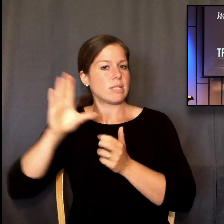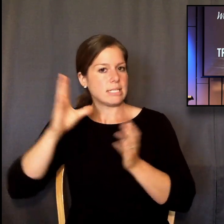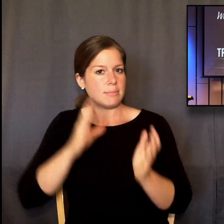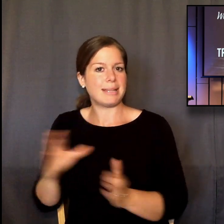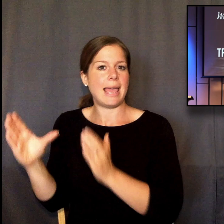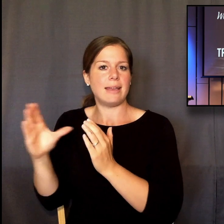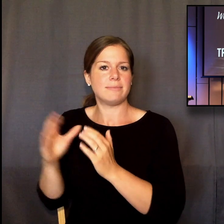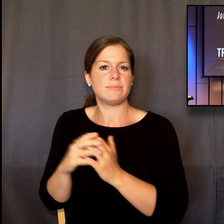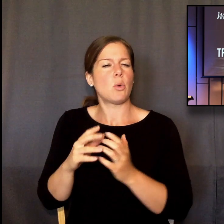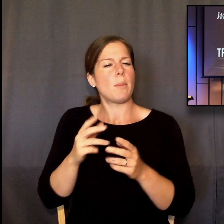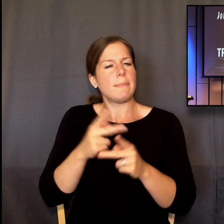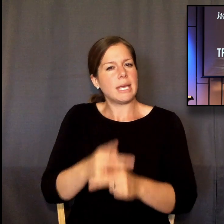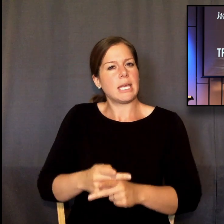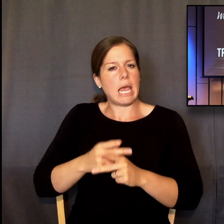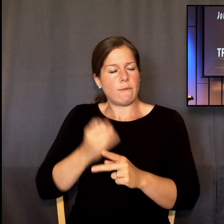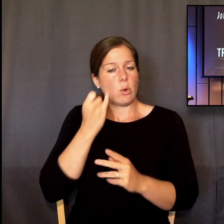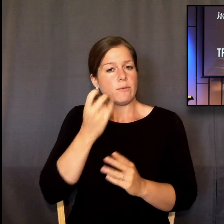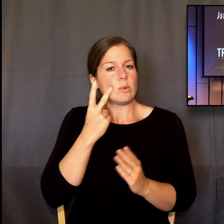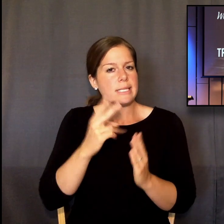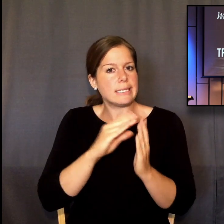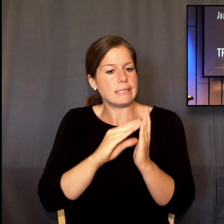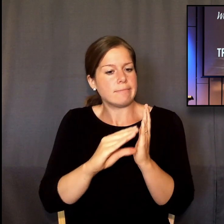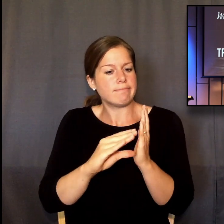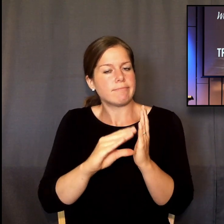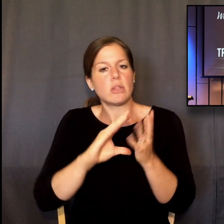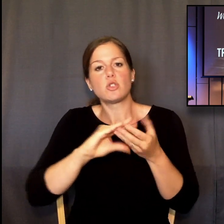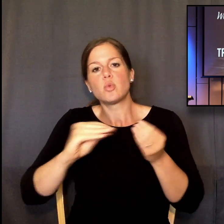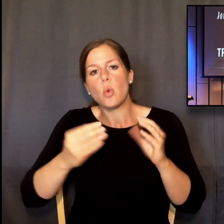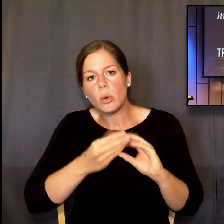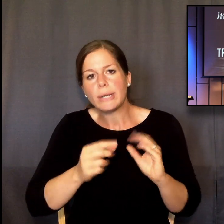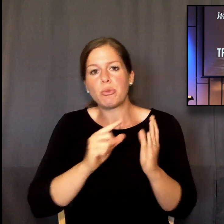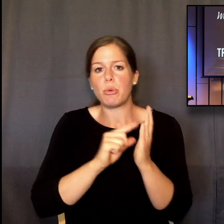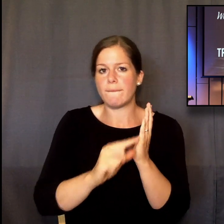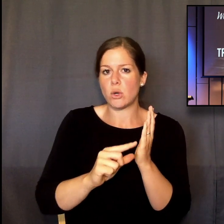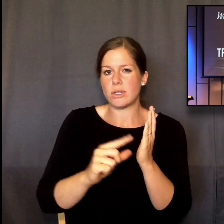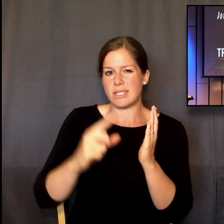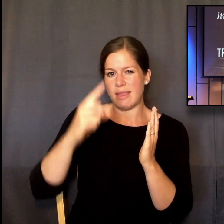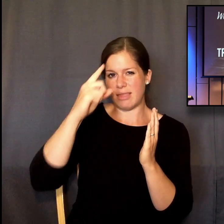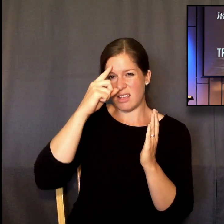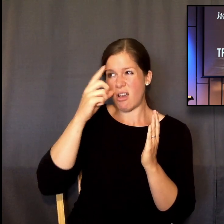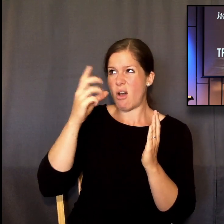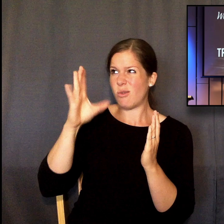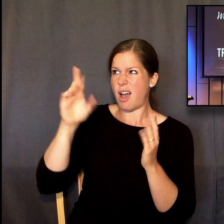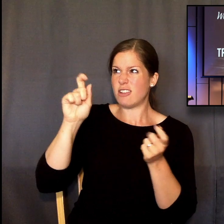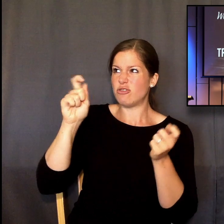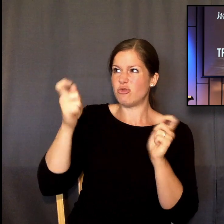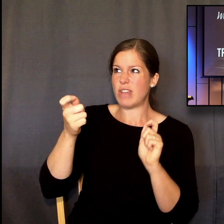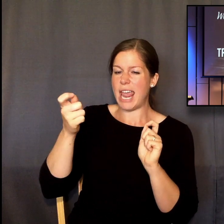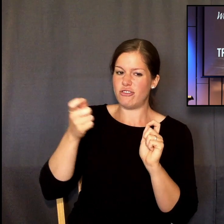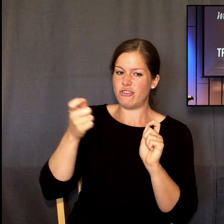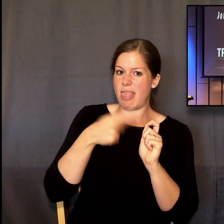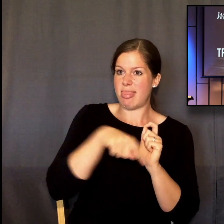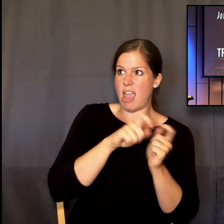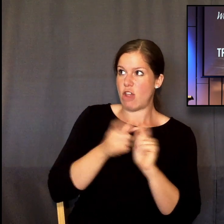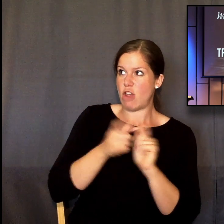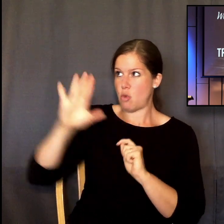happens and then make the jump to this is a universal principle. No, the universal principles are found in passages like